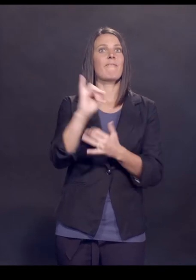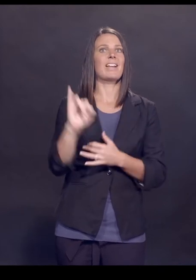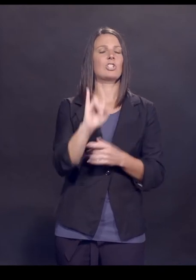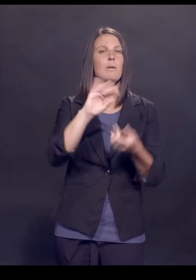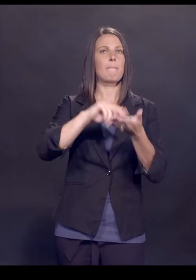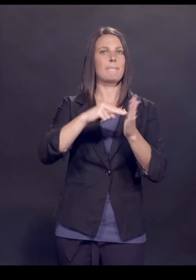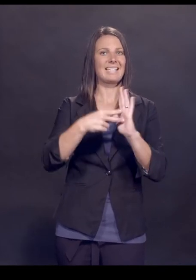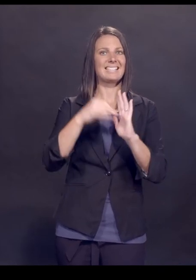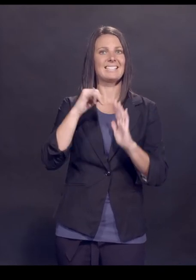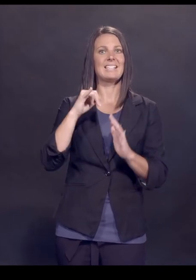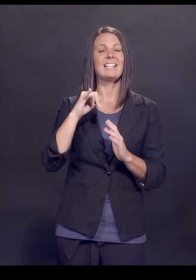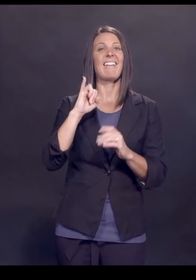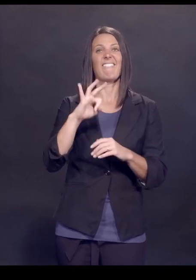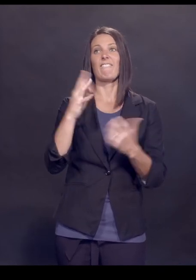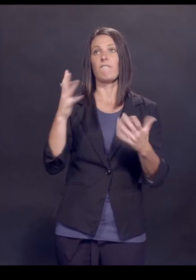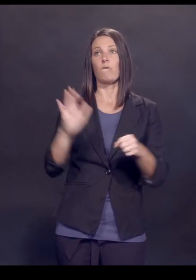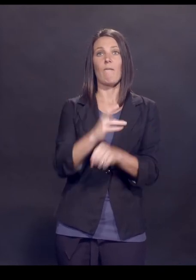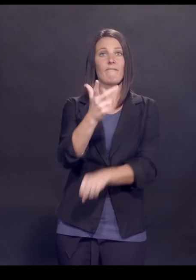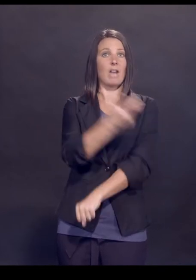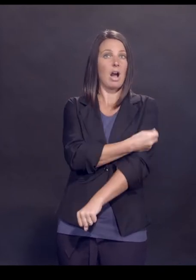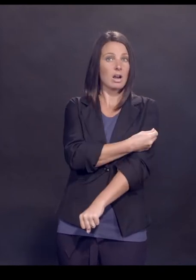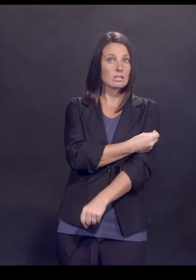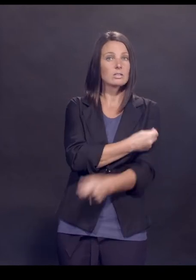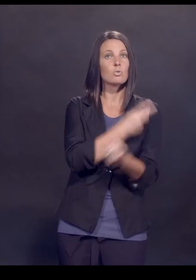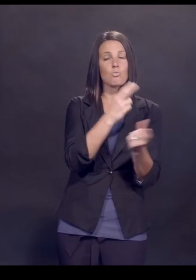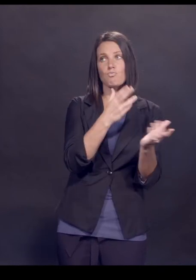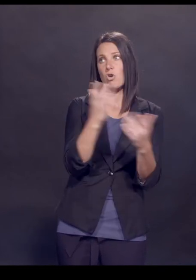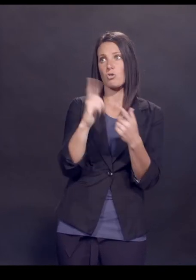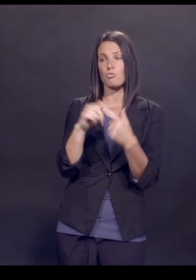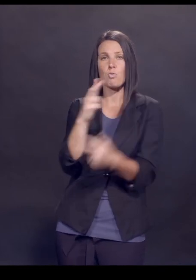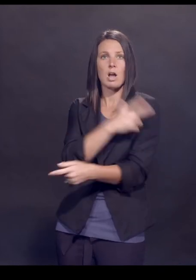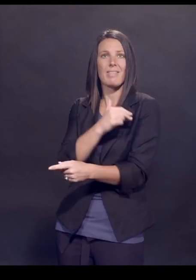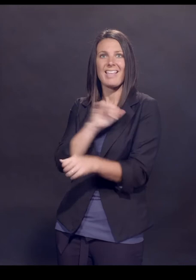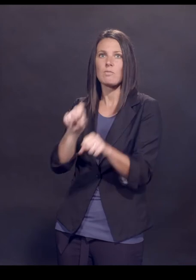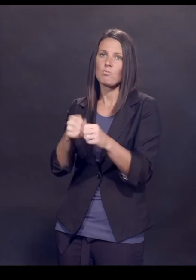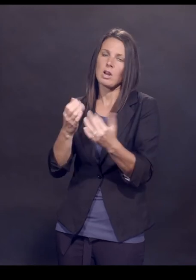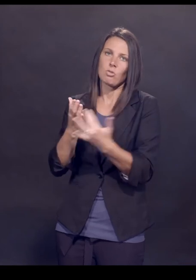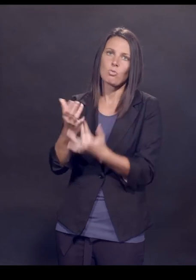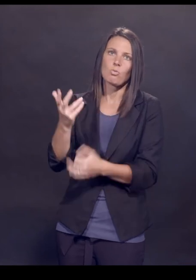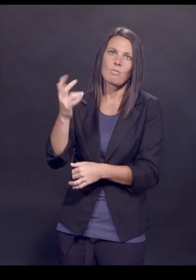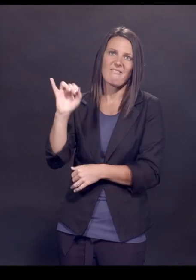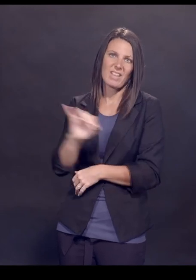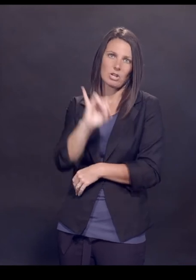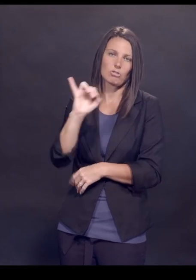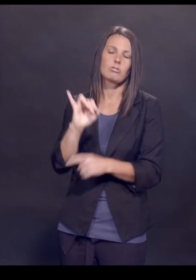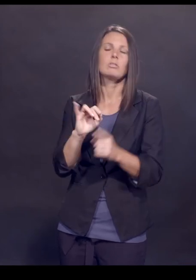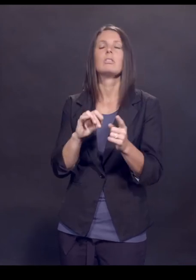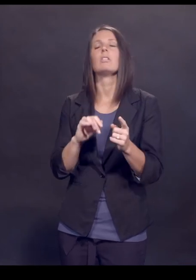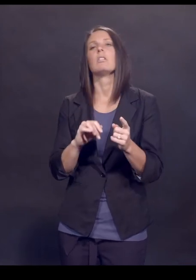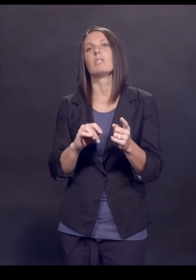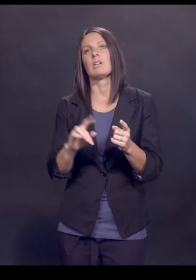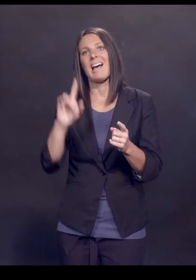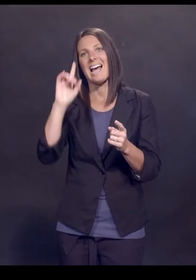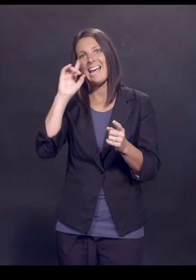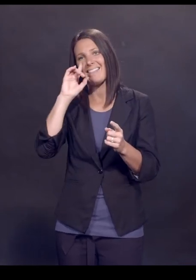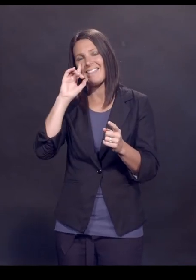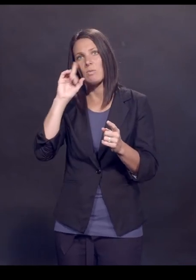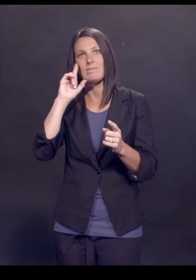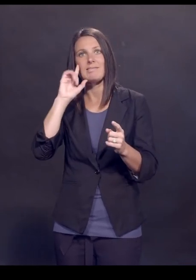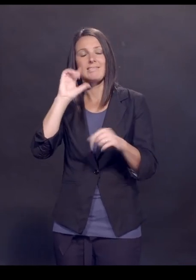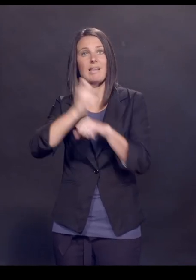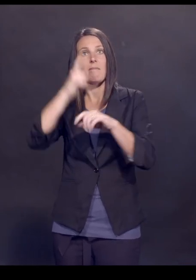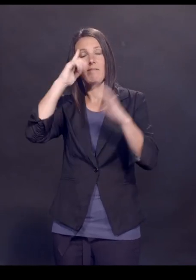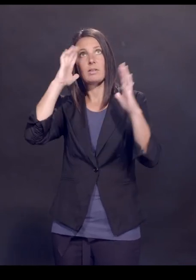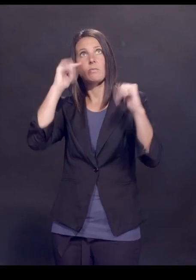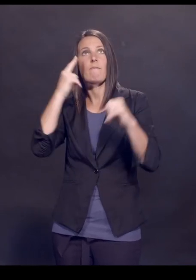you, despite being fully vaccinated, are nonetheless hospitalized. That's a breakthrough infection. And I think we set an expectation for this vaccine